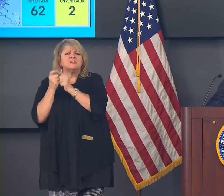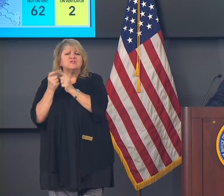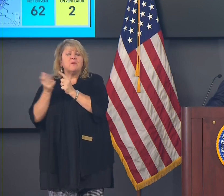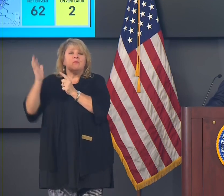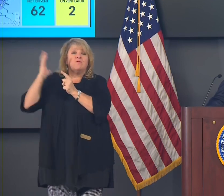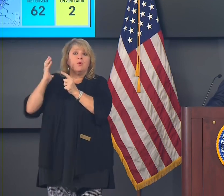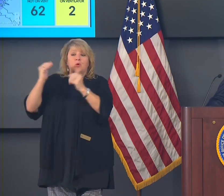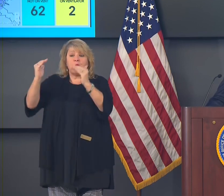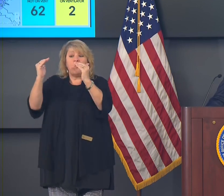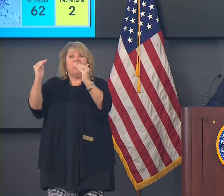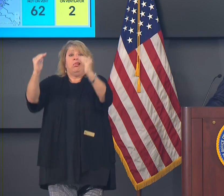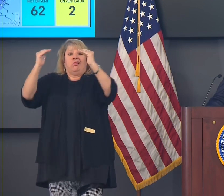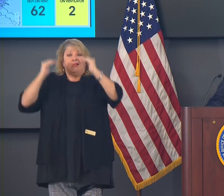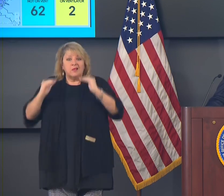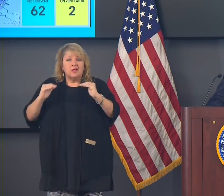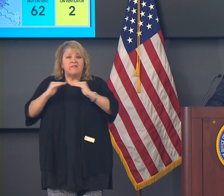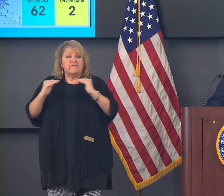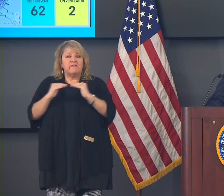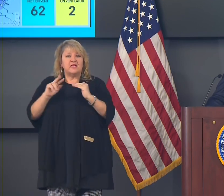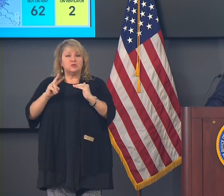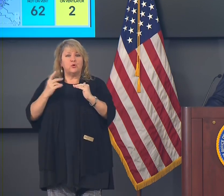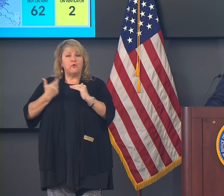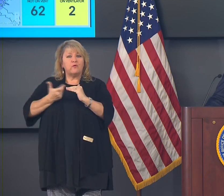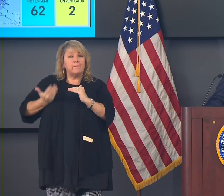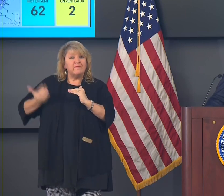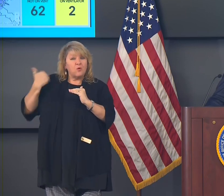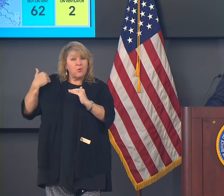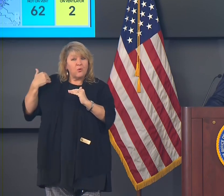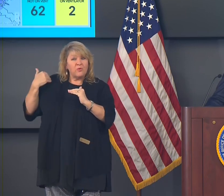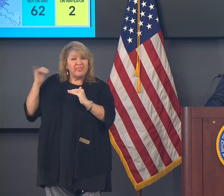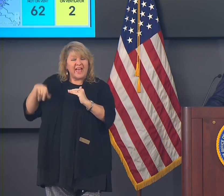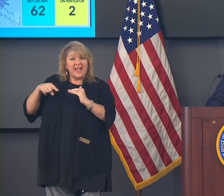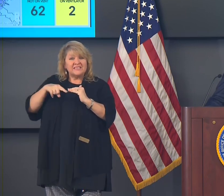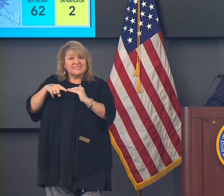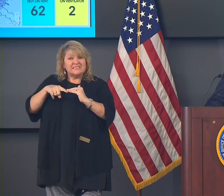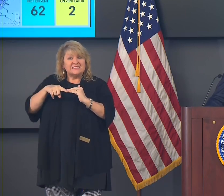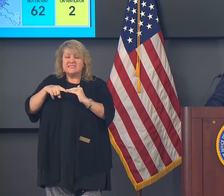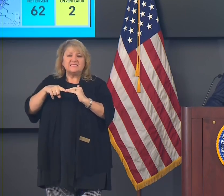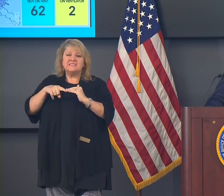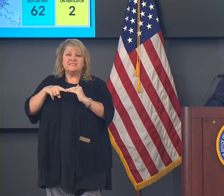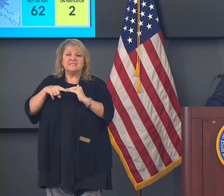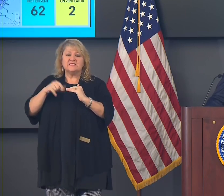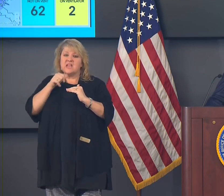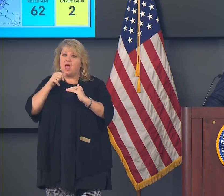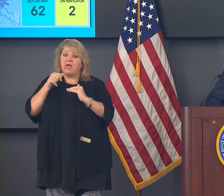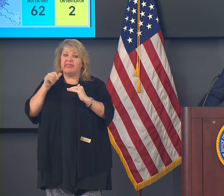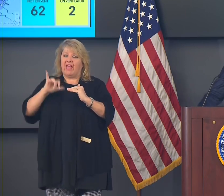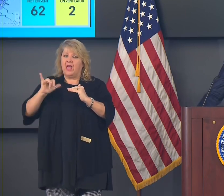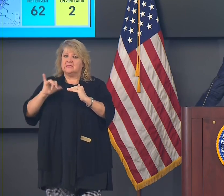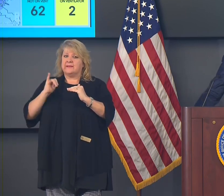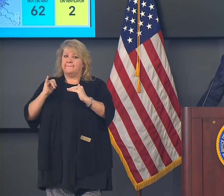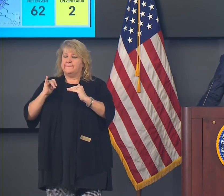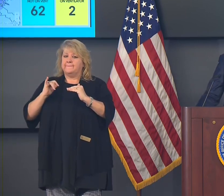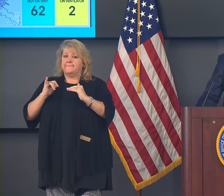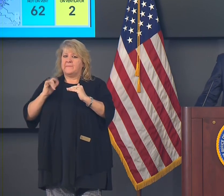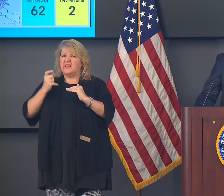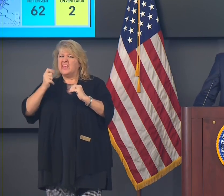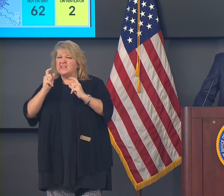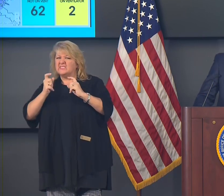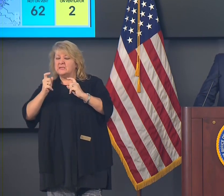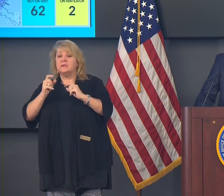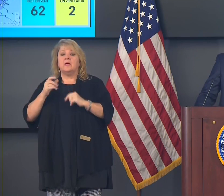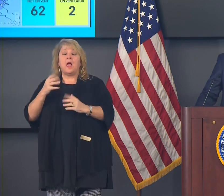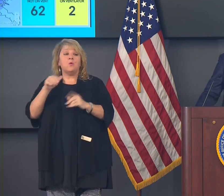We're not just going to go back to Phase 2 as we went through Phase 2 originally. And I would remind everybody